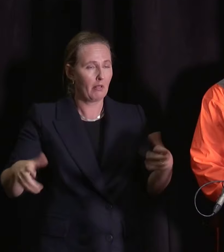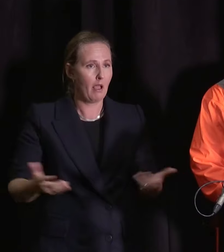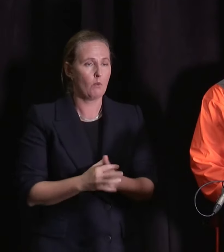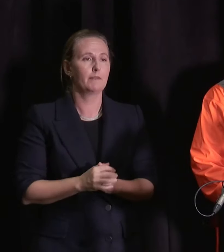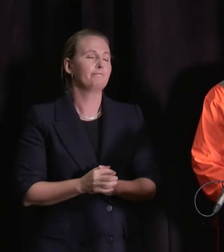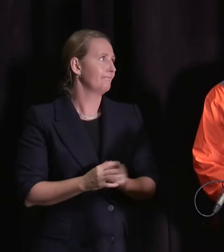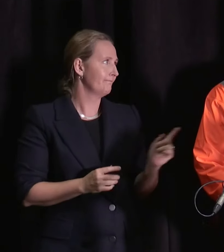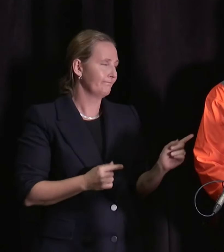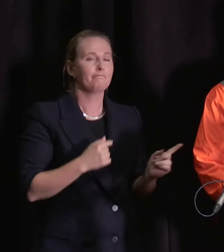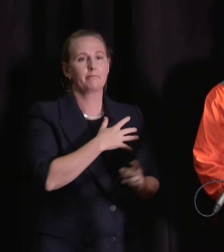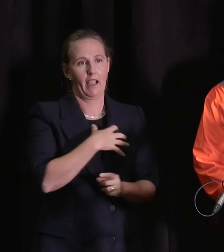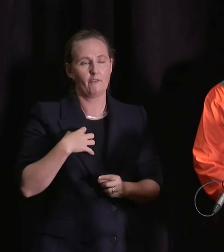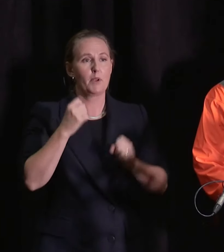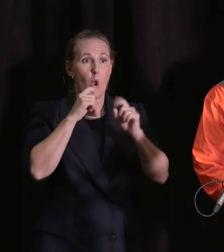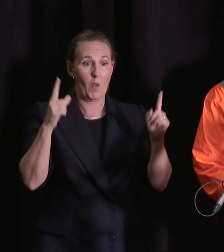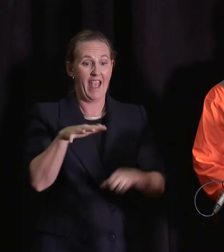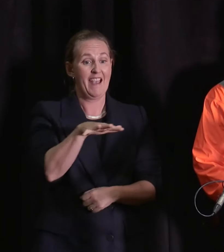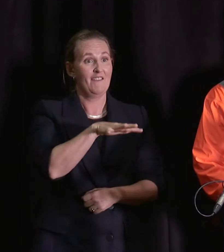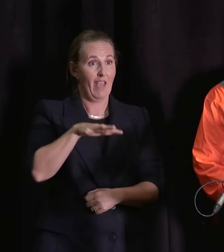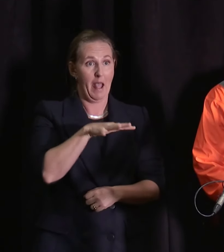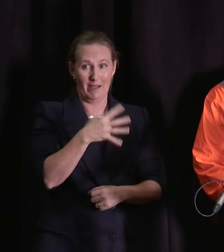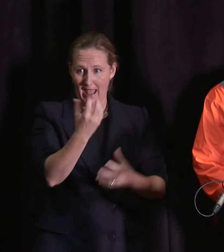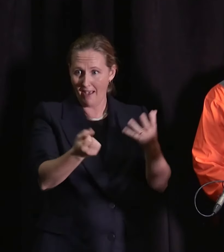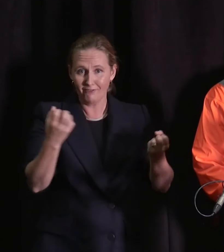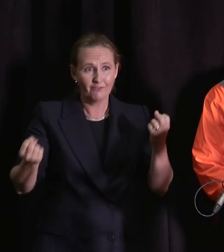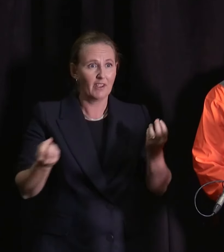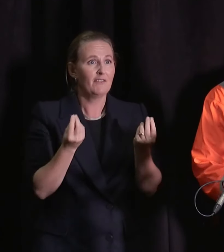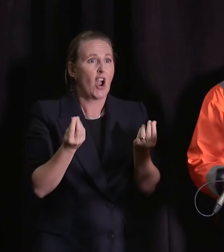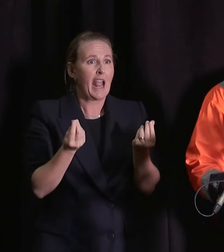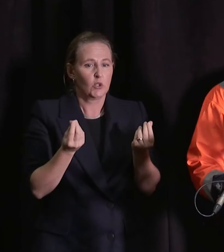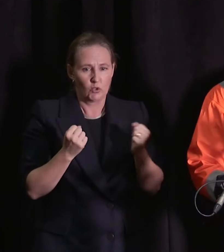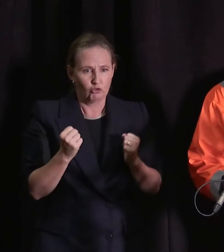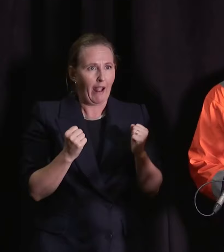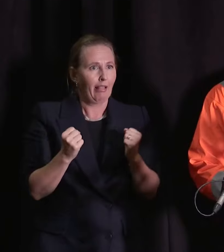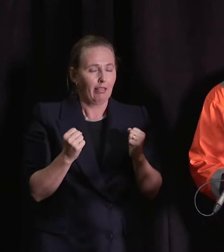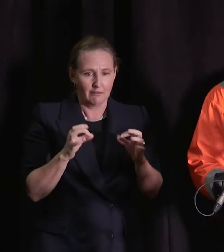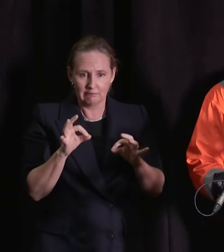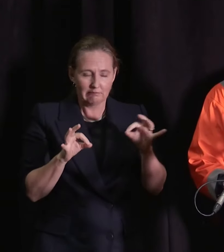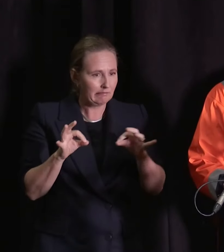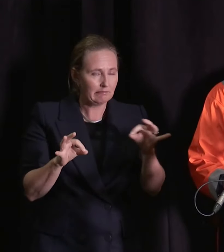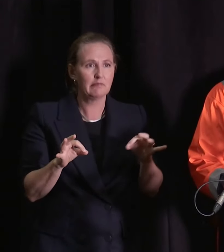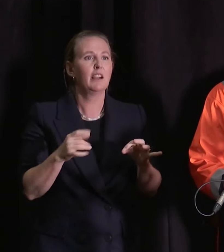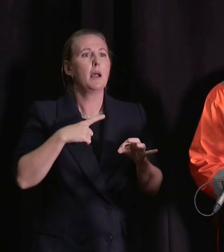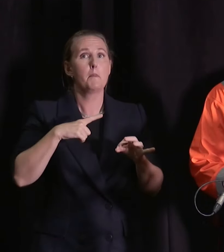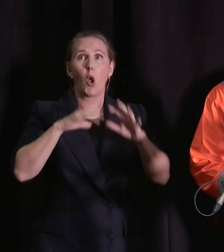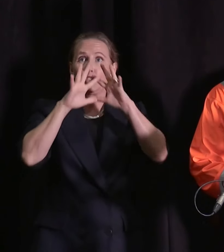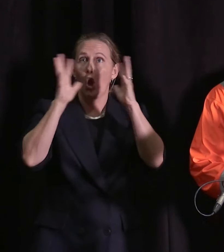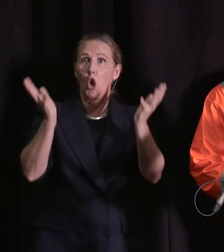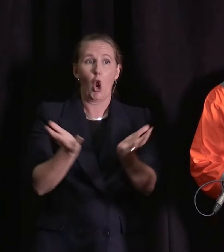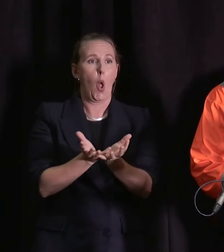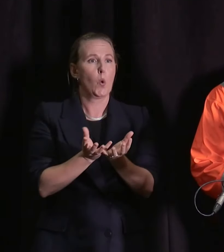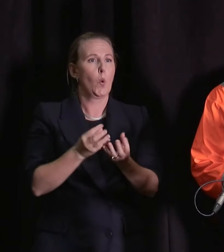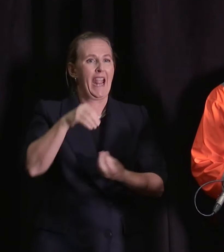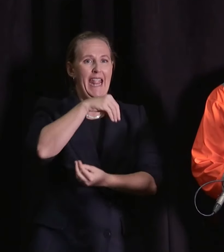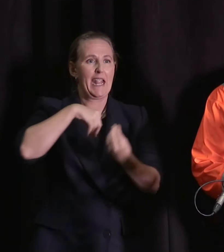We're very aware that there's a lot of families already in financial distress because of the global economic situation that people are